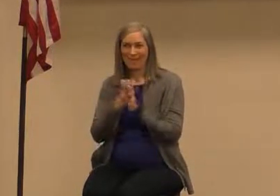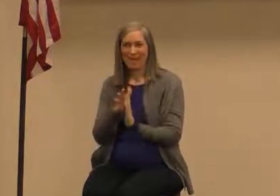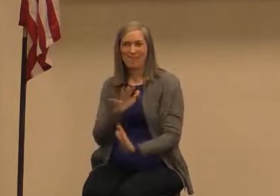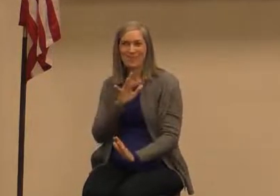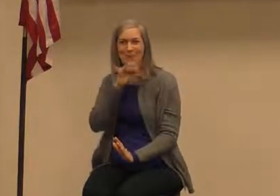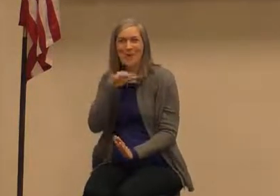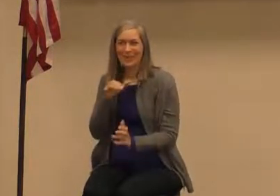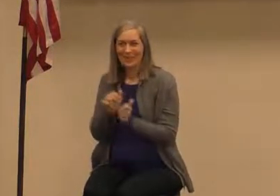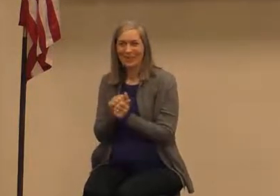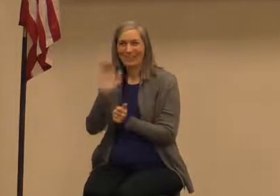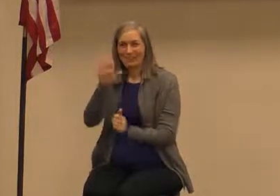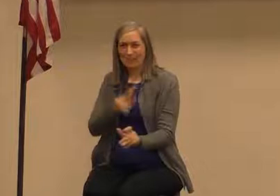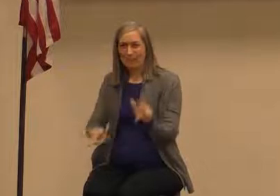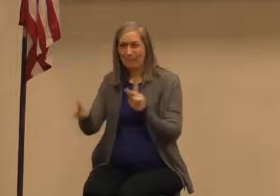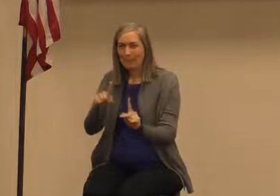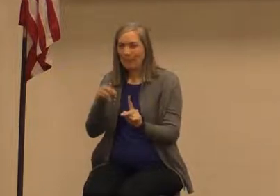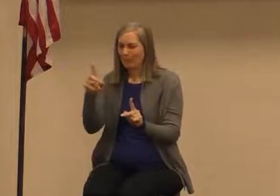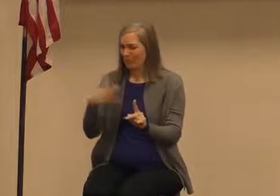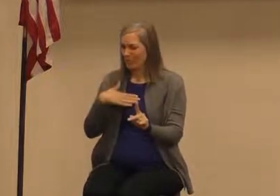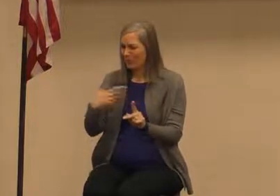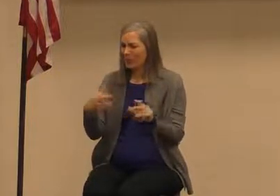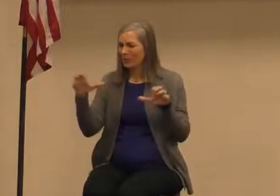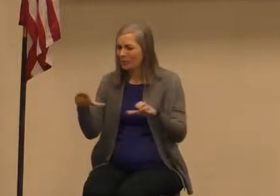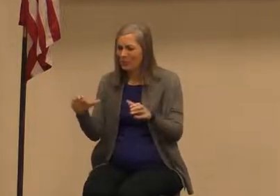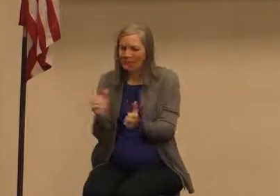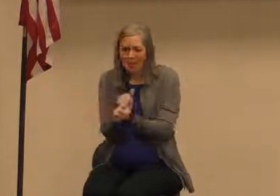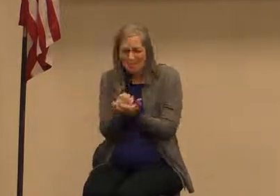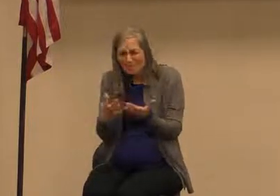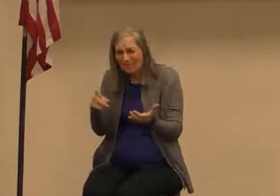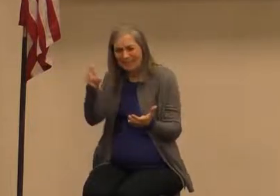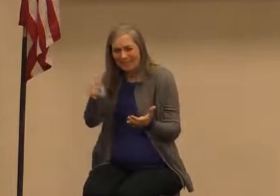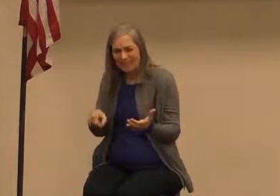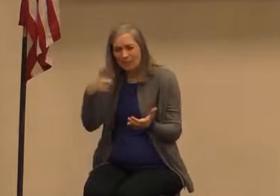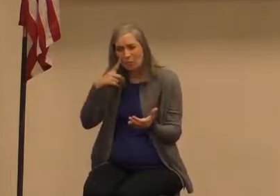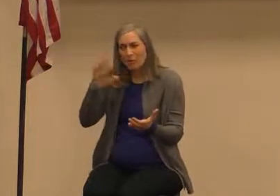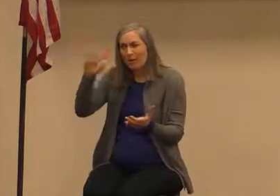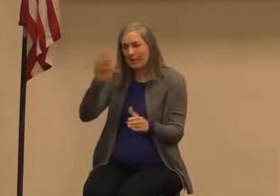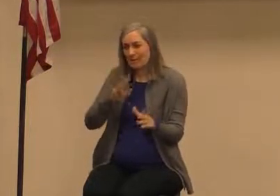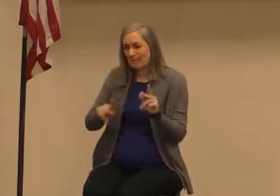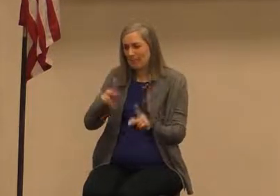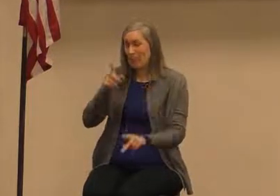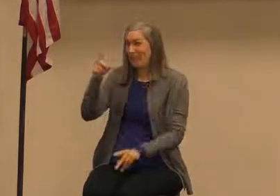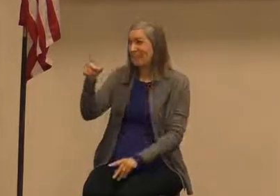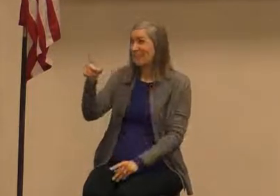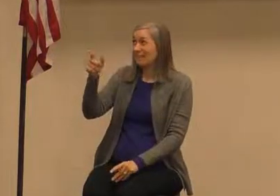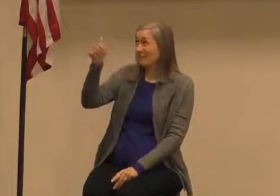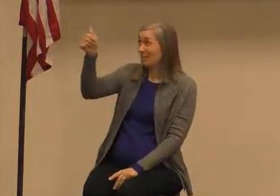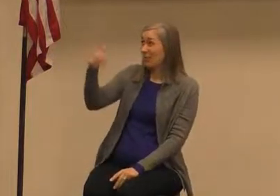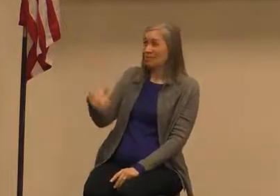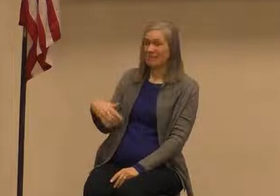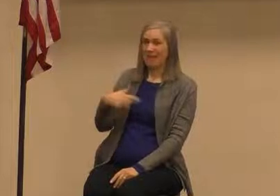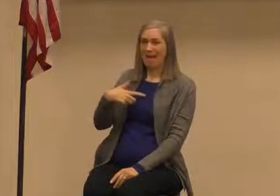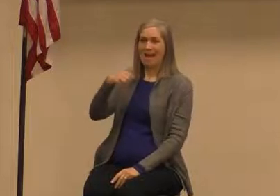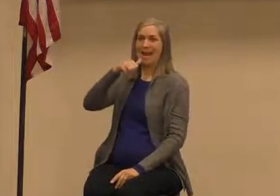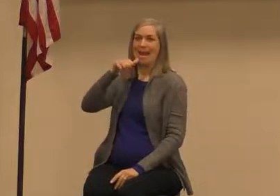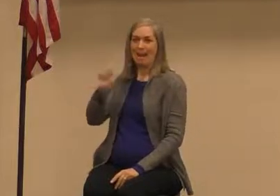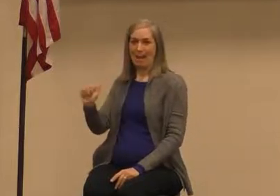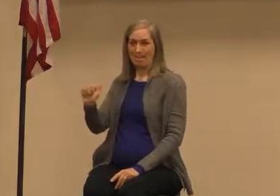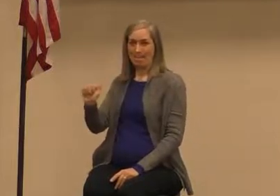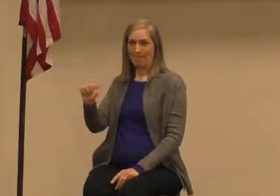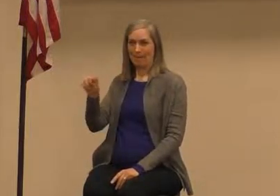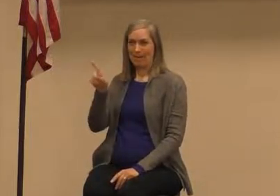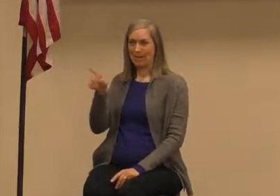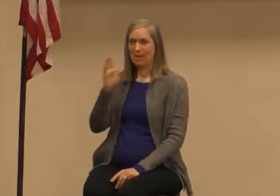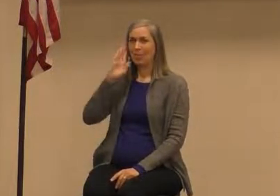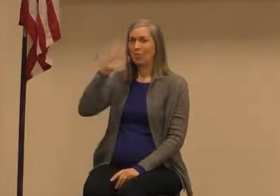them all that he needs to be for them he is I am and he always will